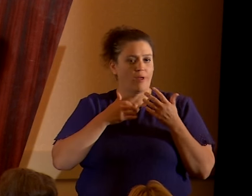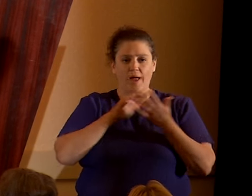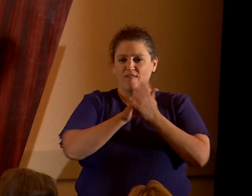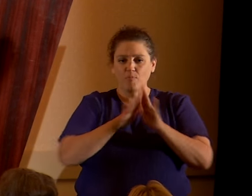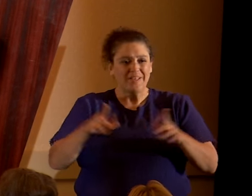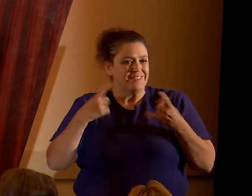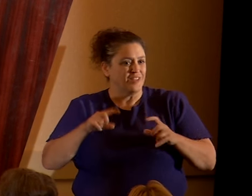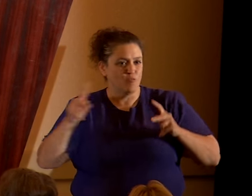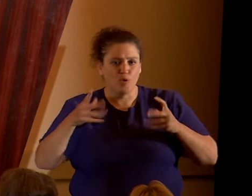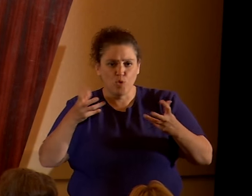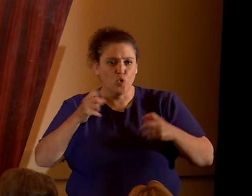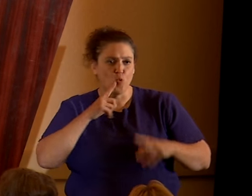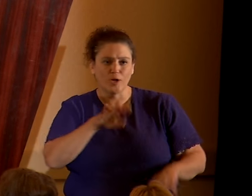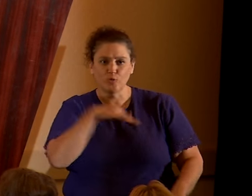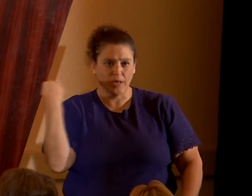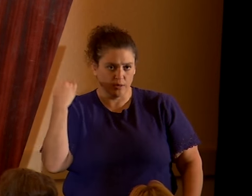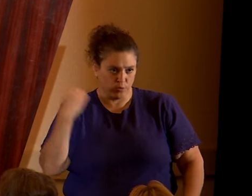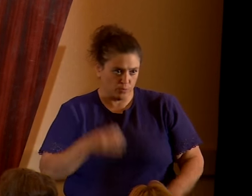want to behead you.